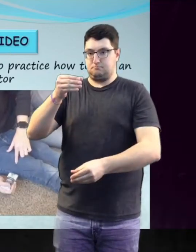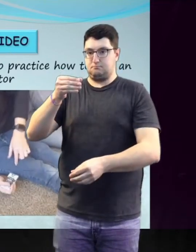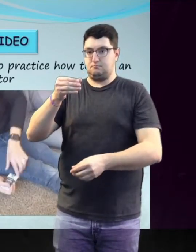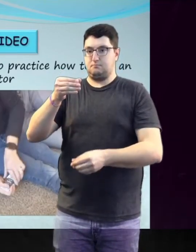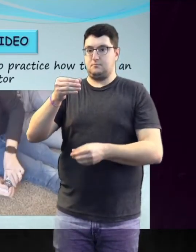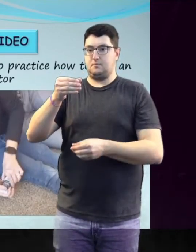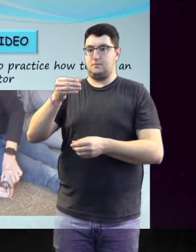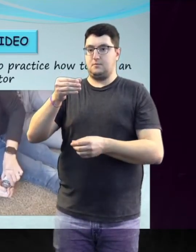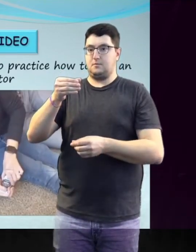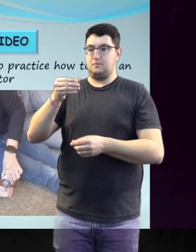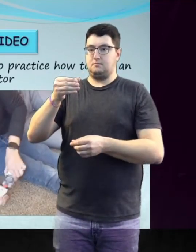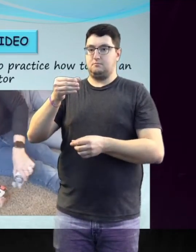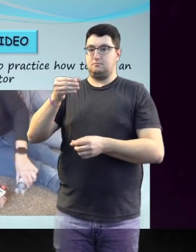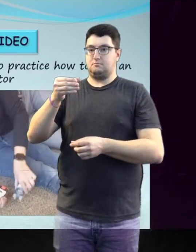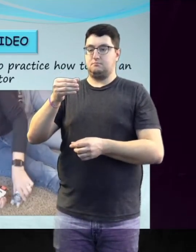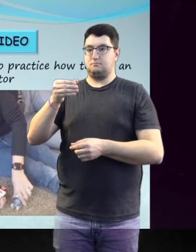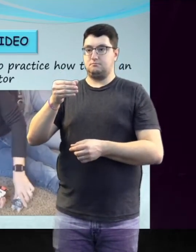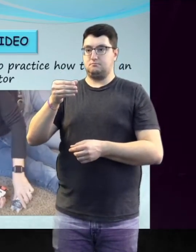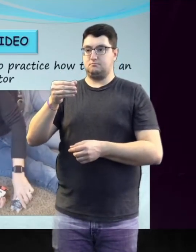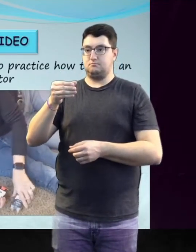Remove the allerject from its outer case.